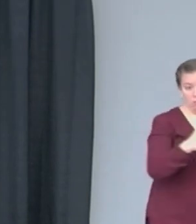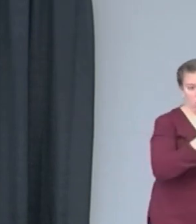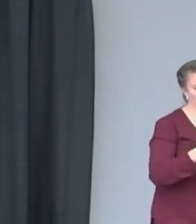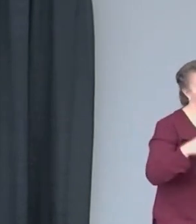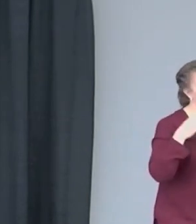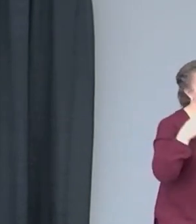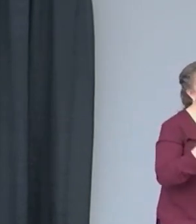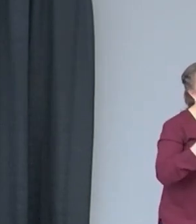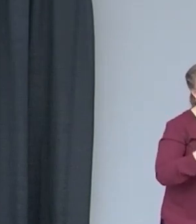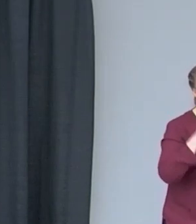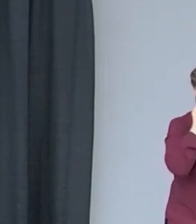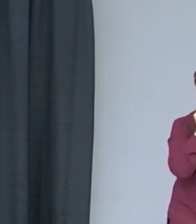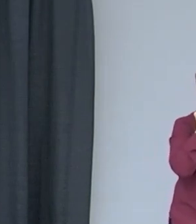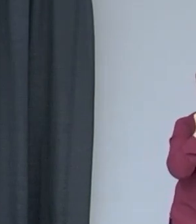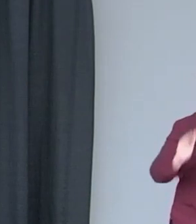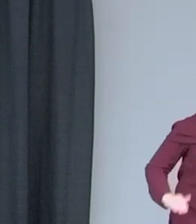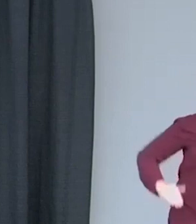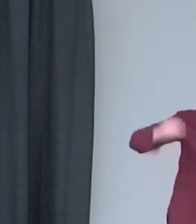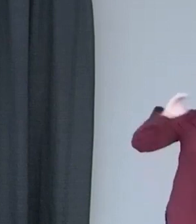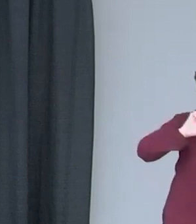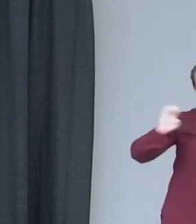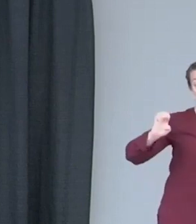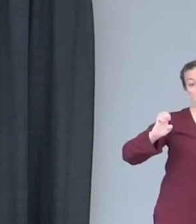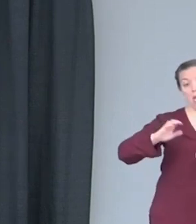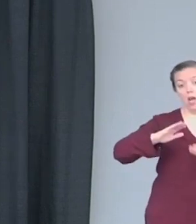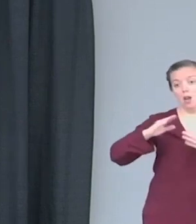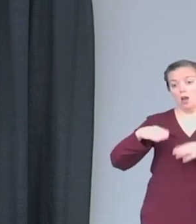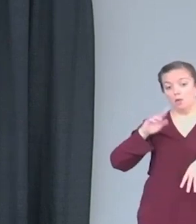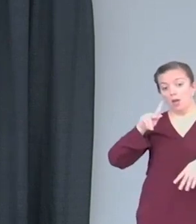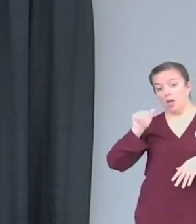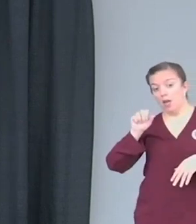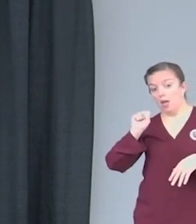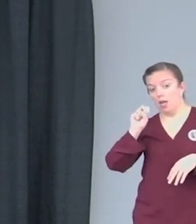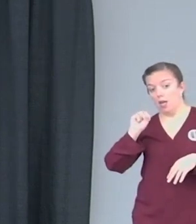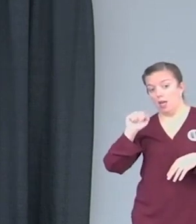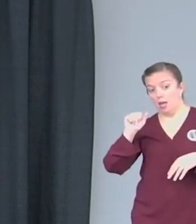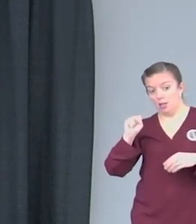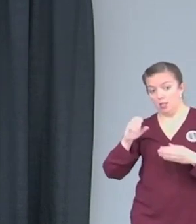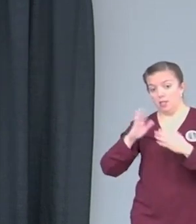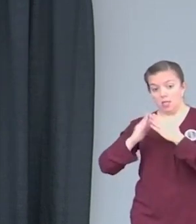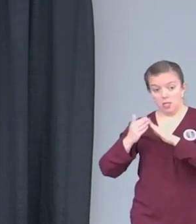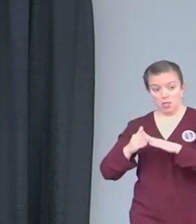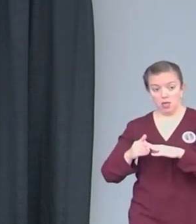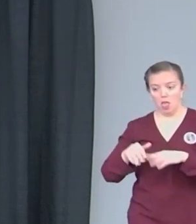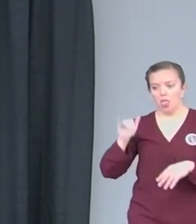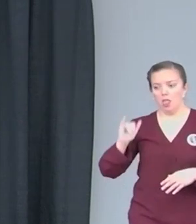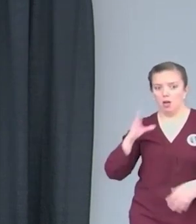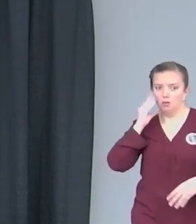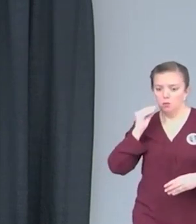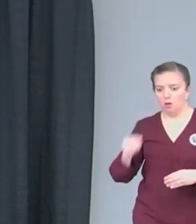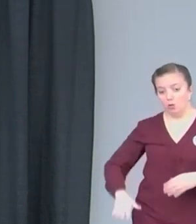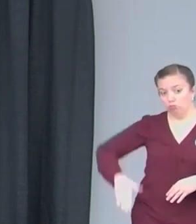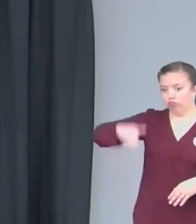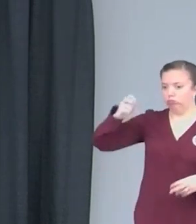And me growing up on the east side of Kansas City with no representation, well, it was definitely harder for me.